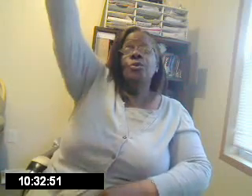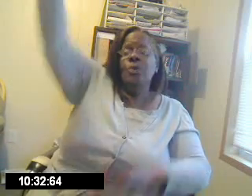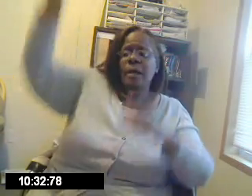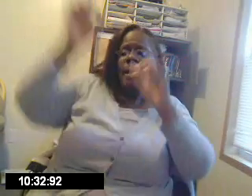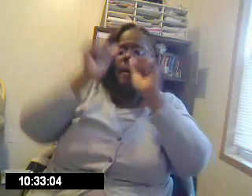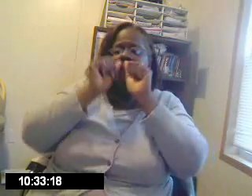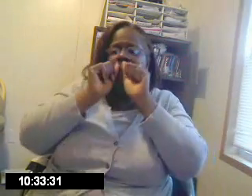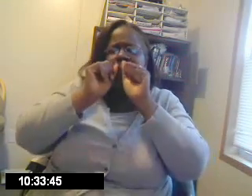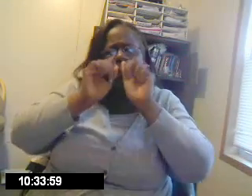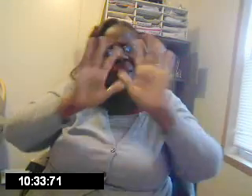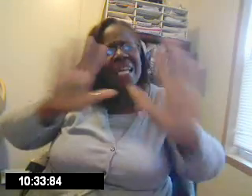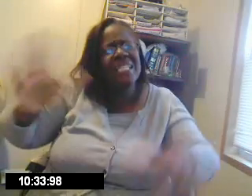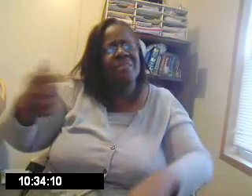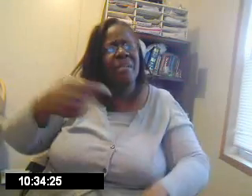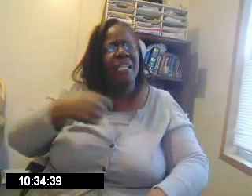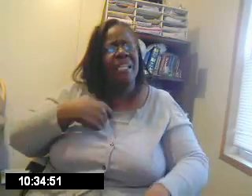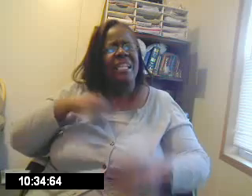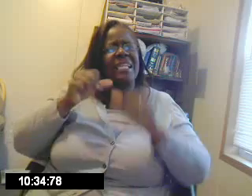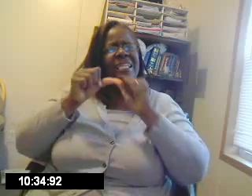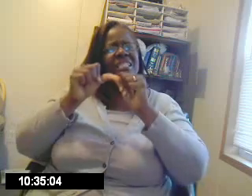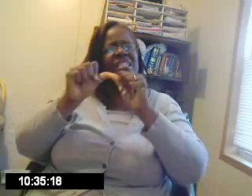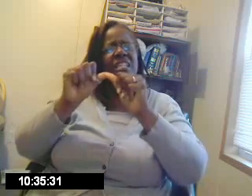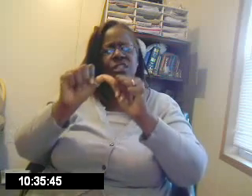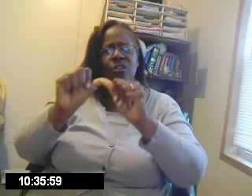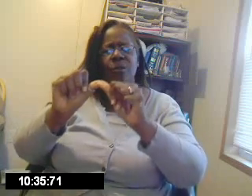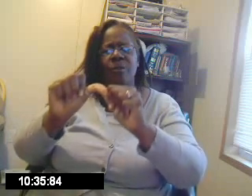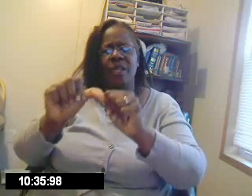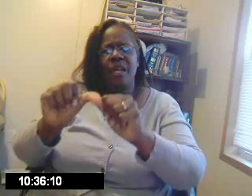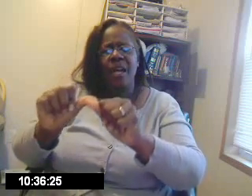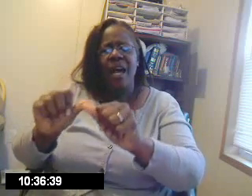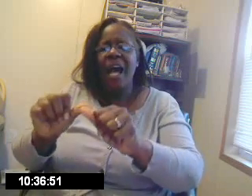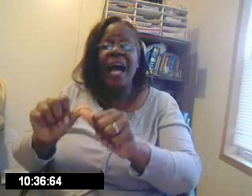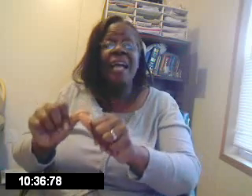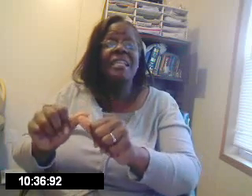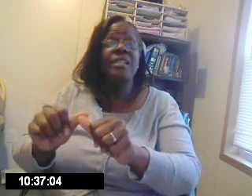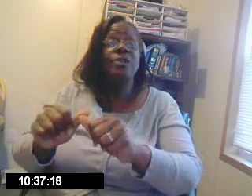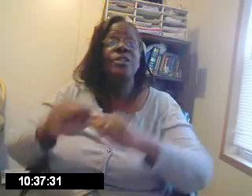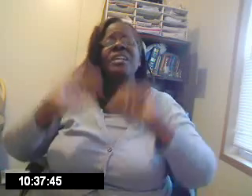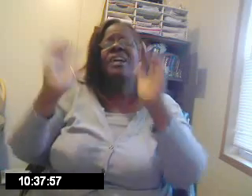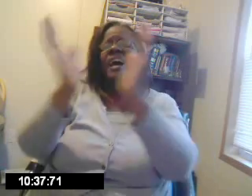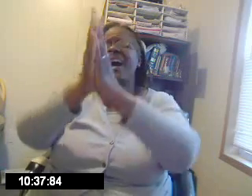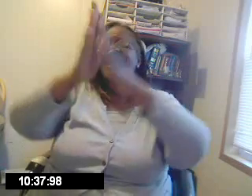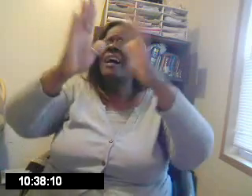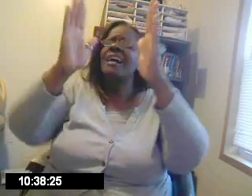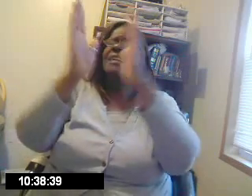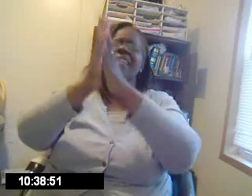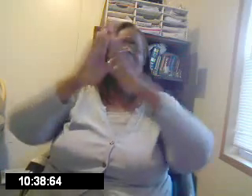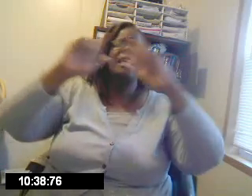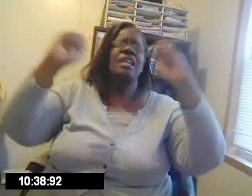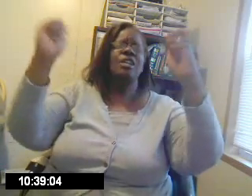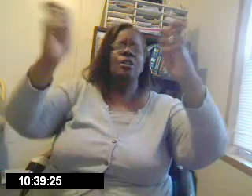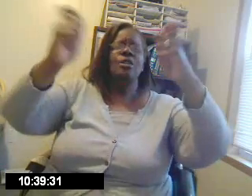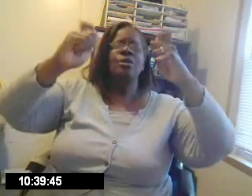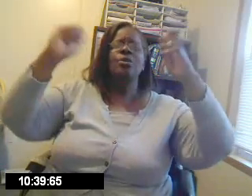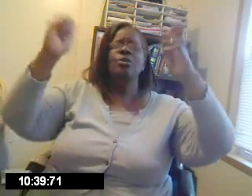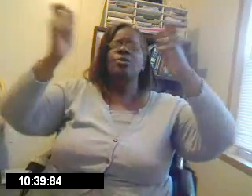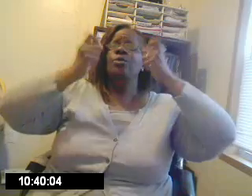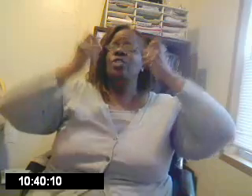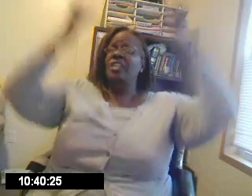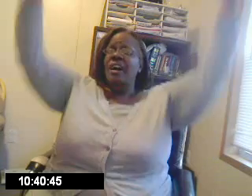bless me. Continue. Hallelujah. Hallelujah. Hallelujah.